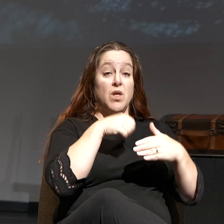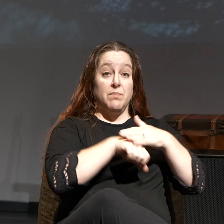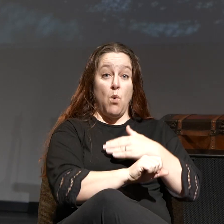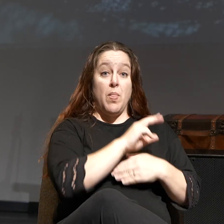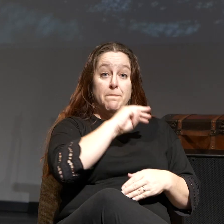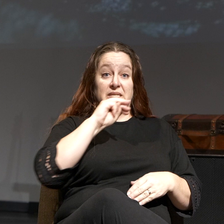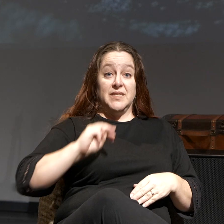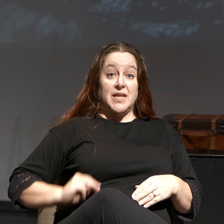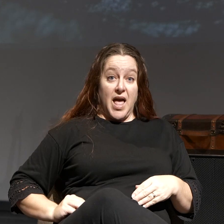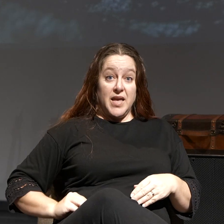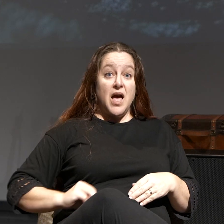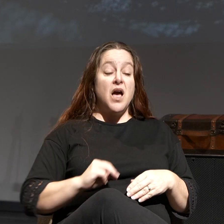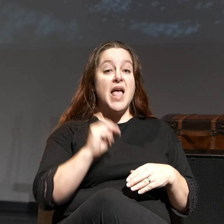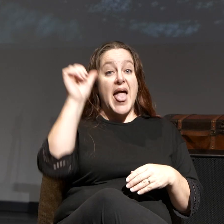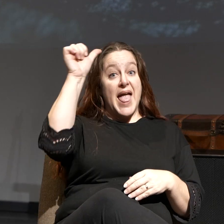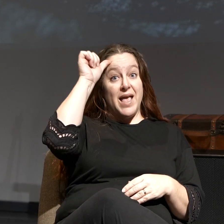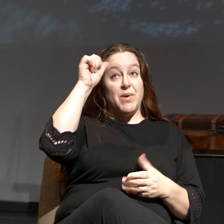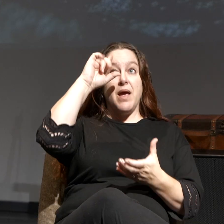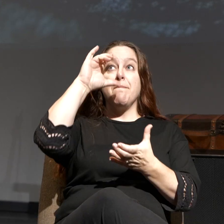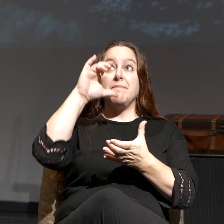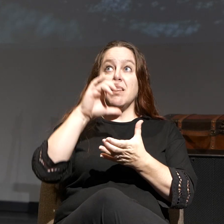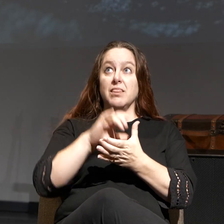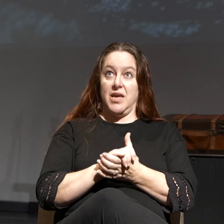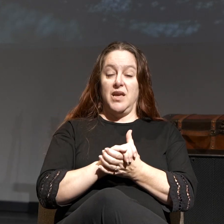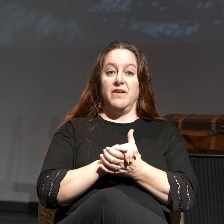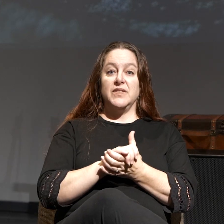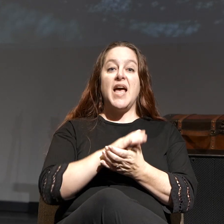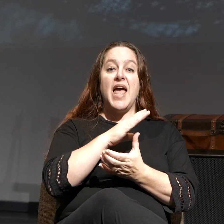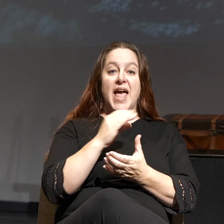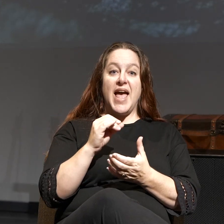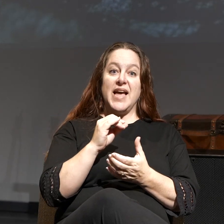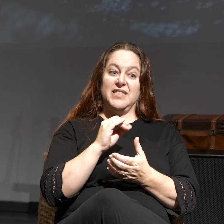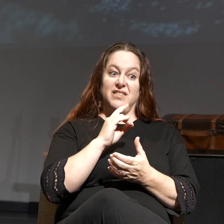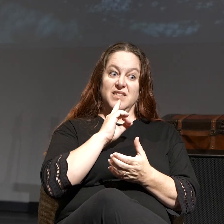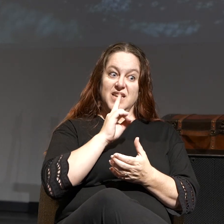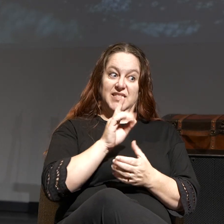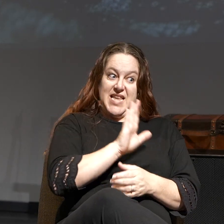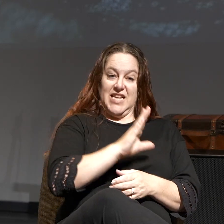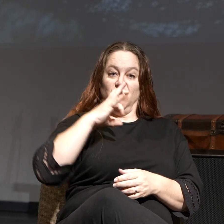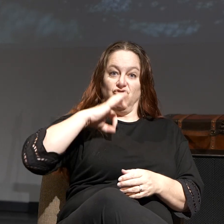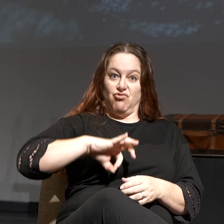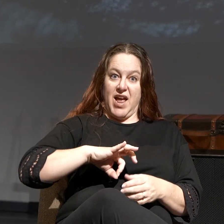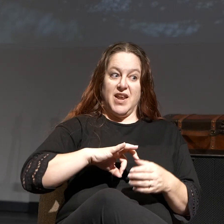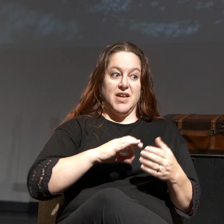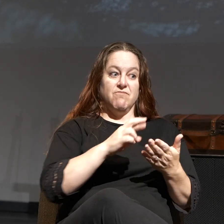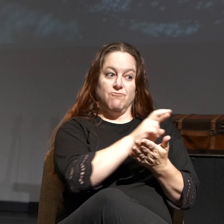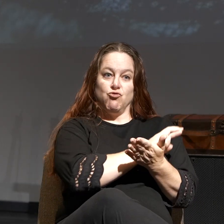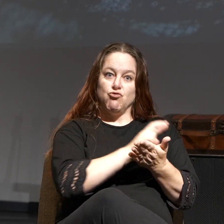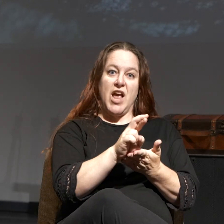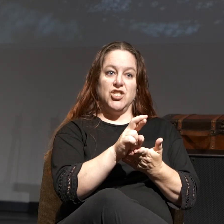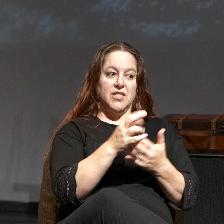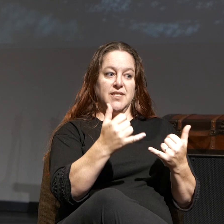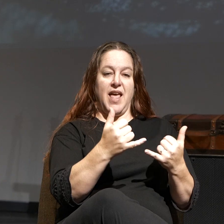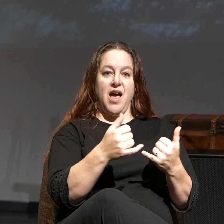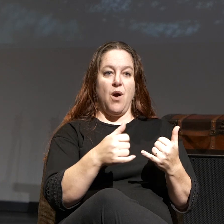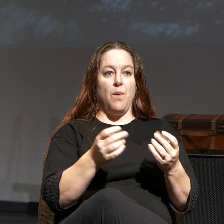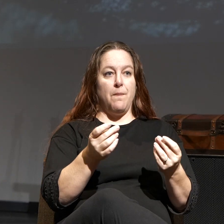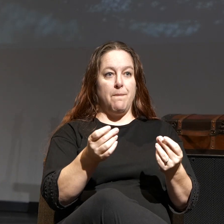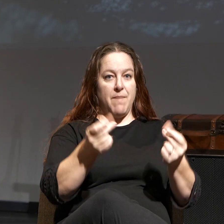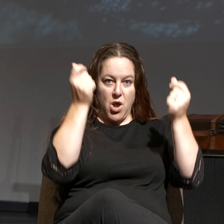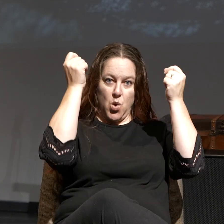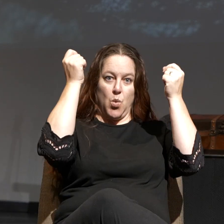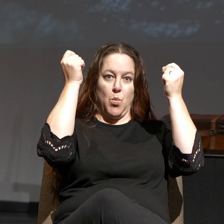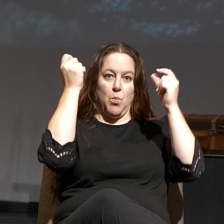says, then Abraham believed, and it was credited to him as righteousness. Boom! Yes!